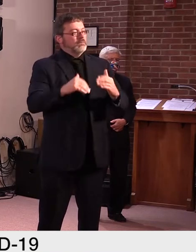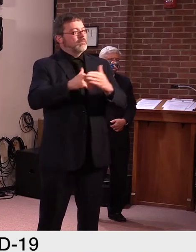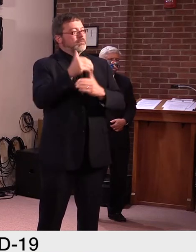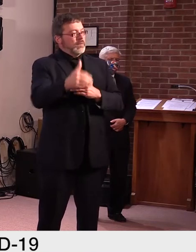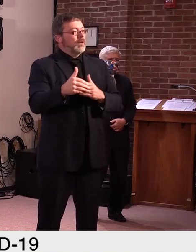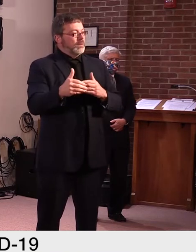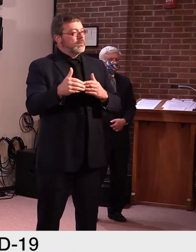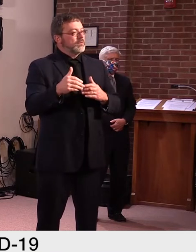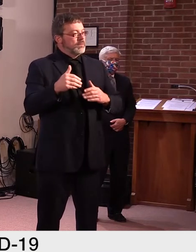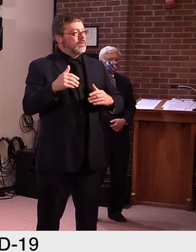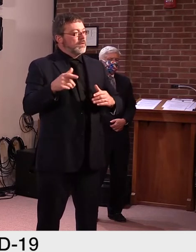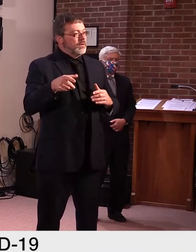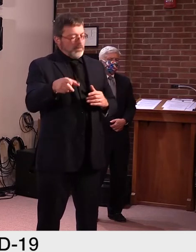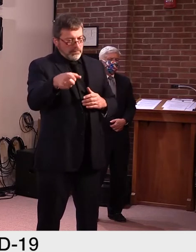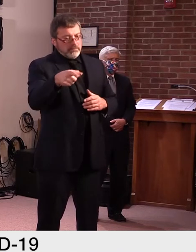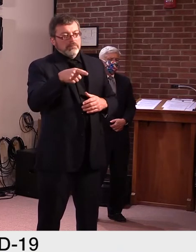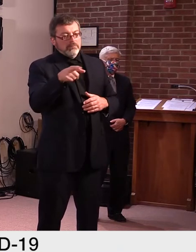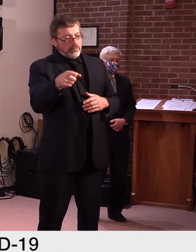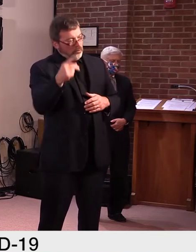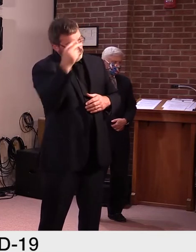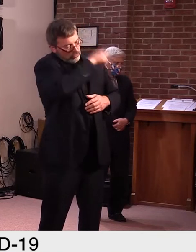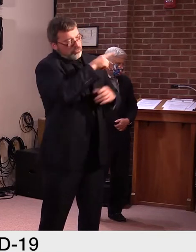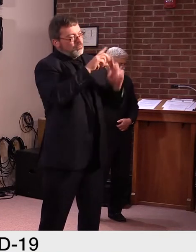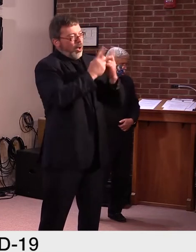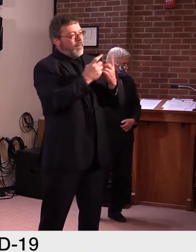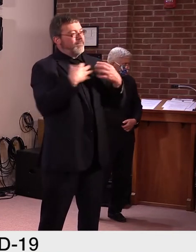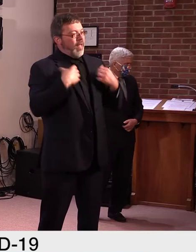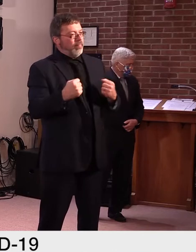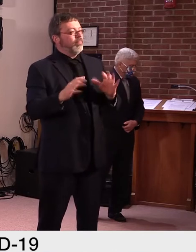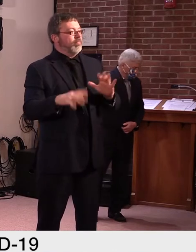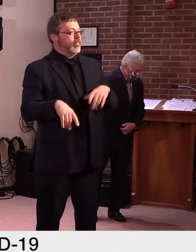yourself. Kat, WCAX.